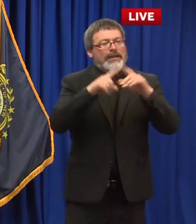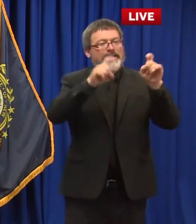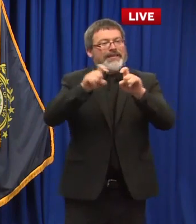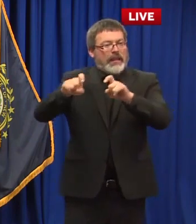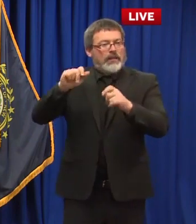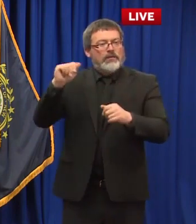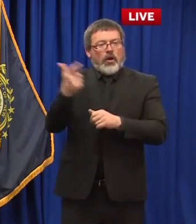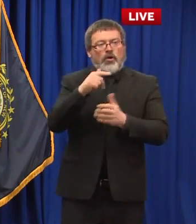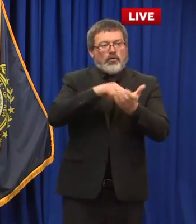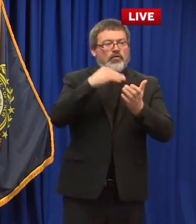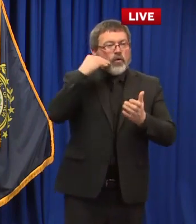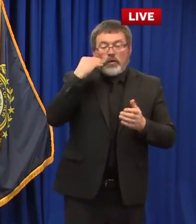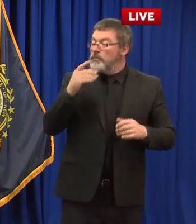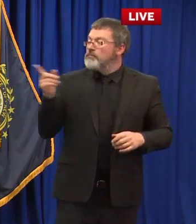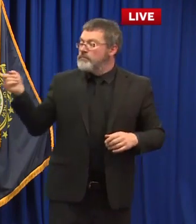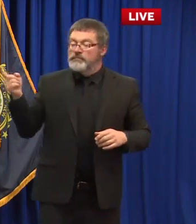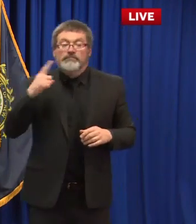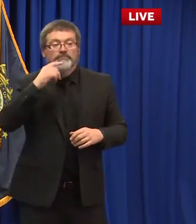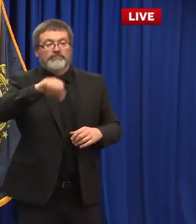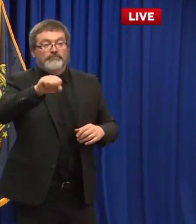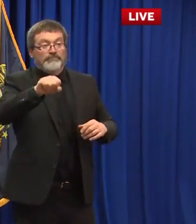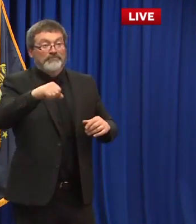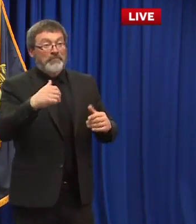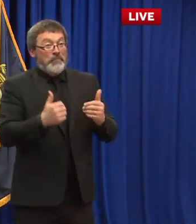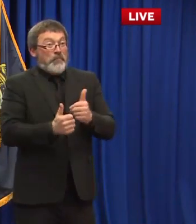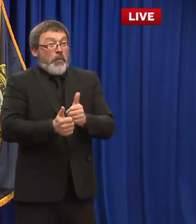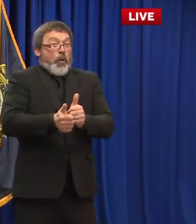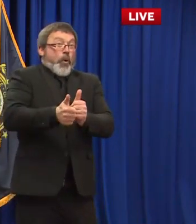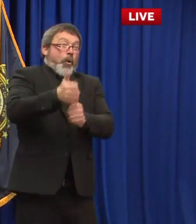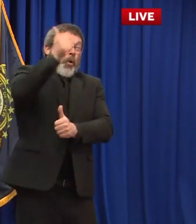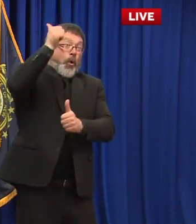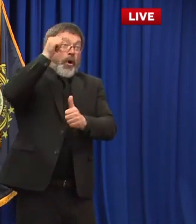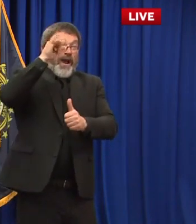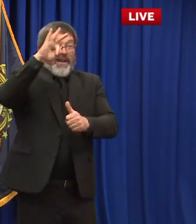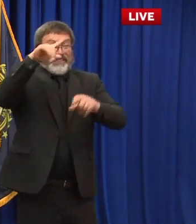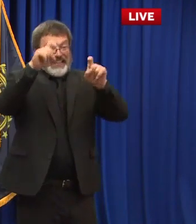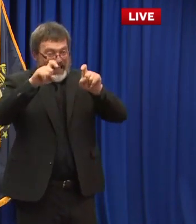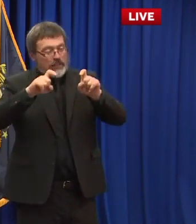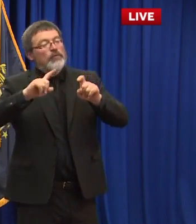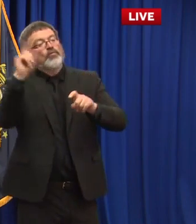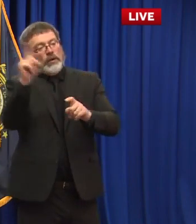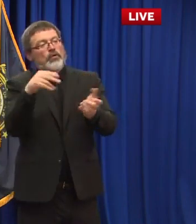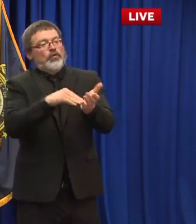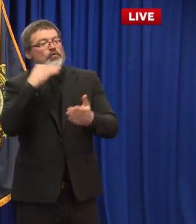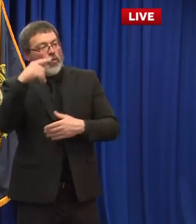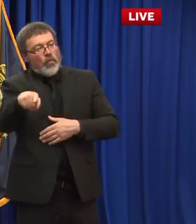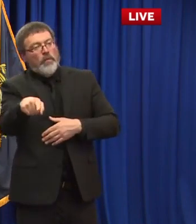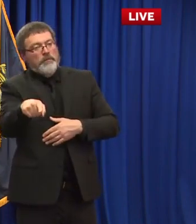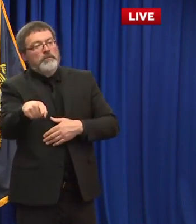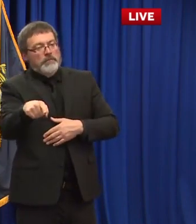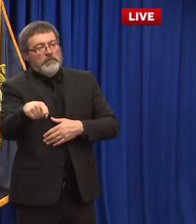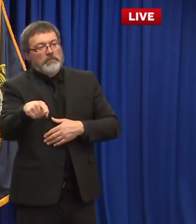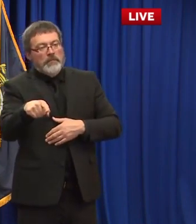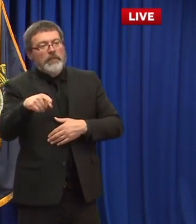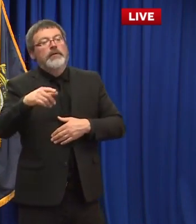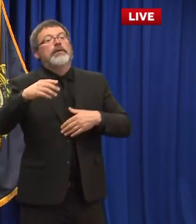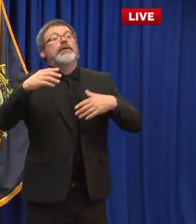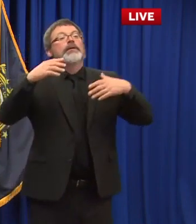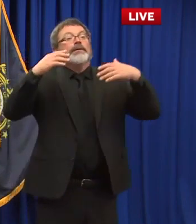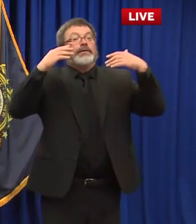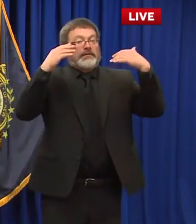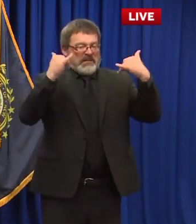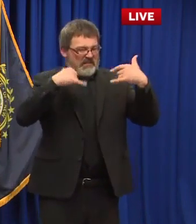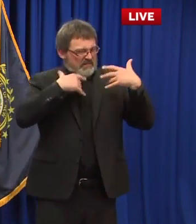long-term care facility both the baseline testing from last week um the sentinel testing that we started this week and the sentinel testing will will